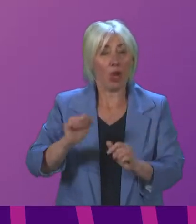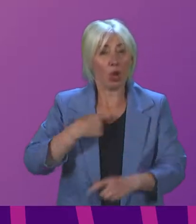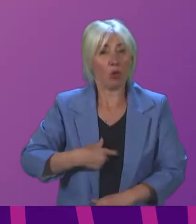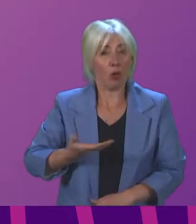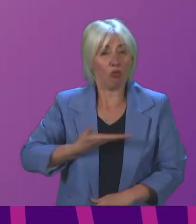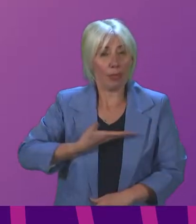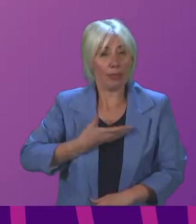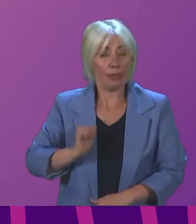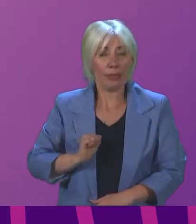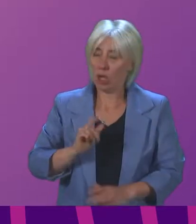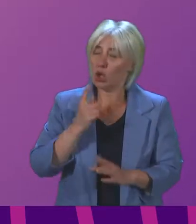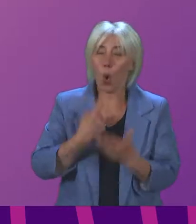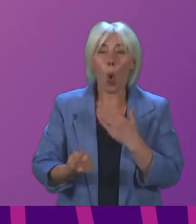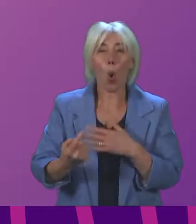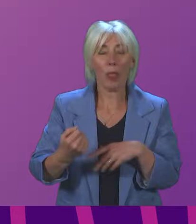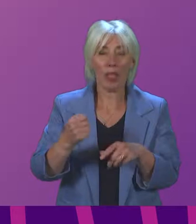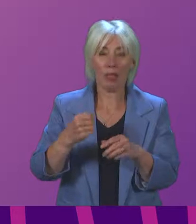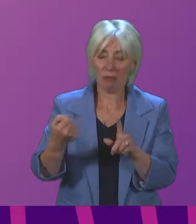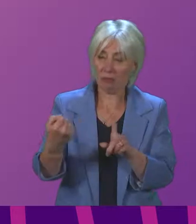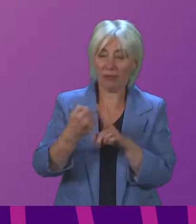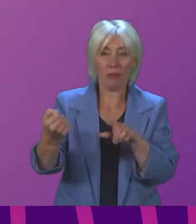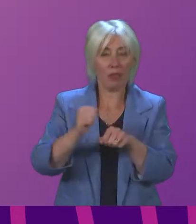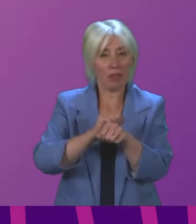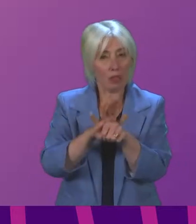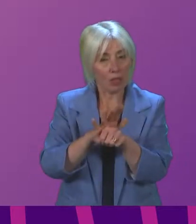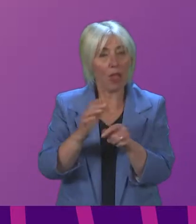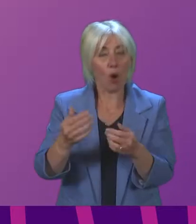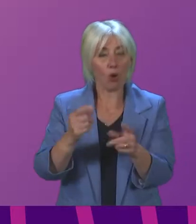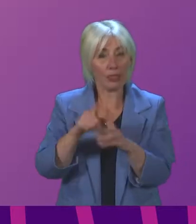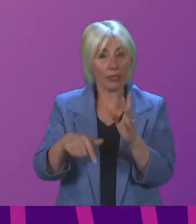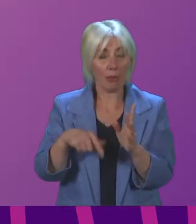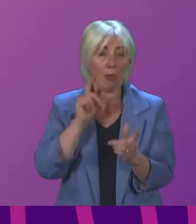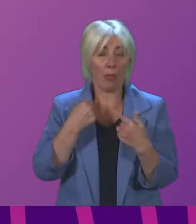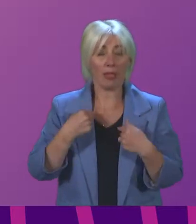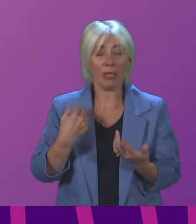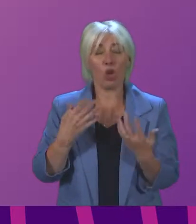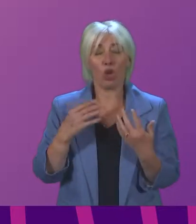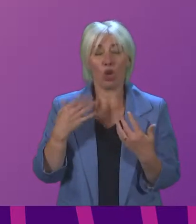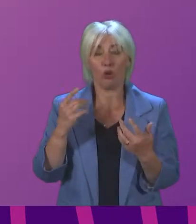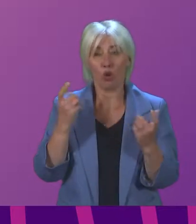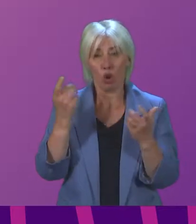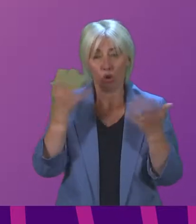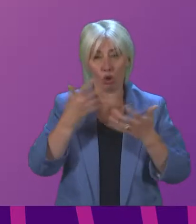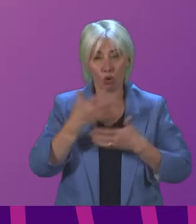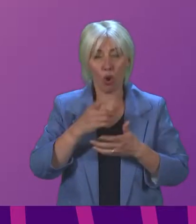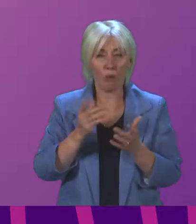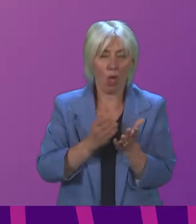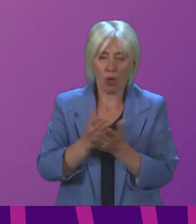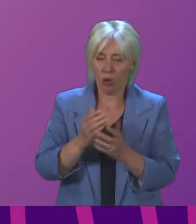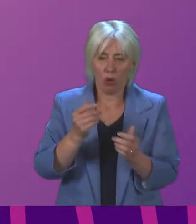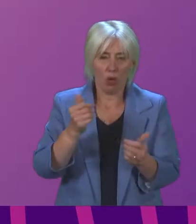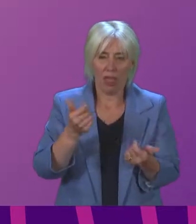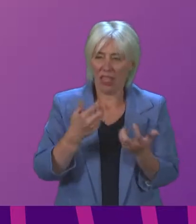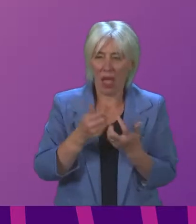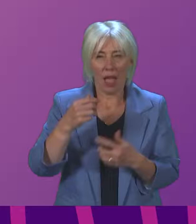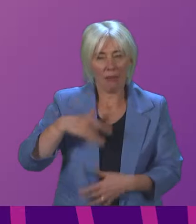just the direct and catastrophic impact of the virus on disabled people that has been a concern, but inaction, turmoil and indifference to